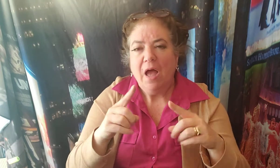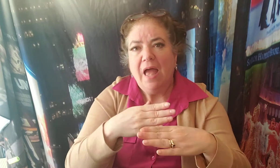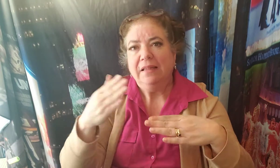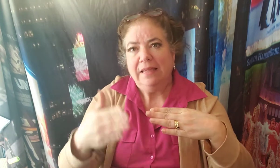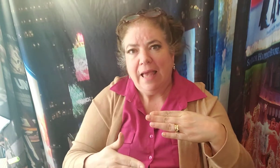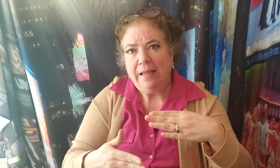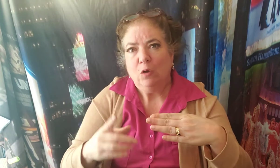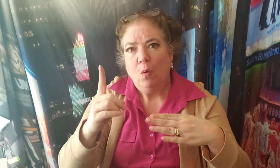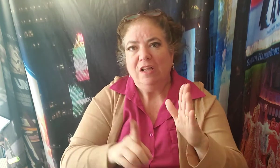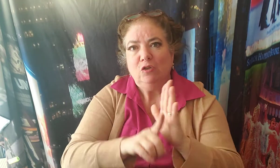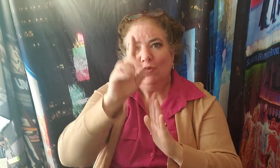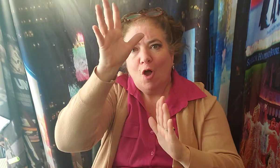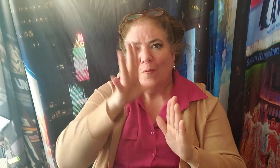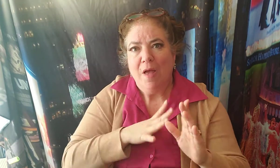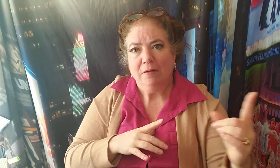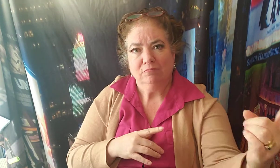with me to the Paramore Theater?